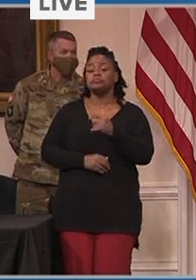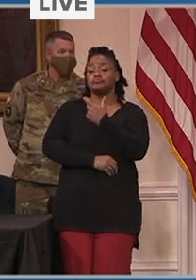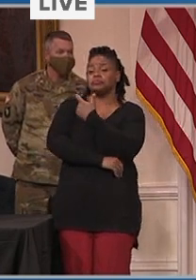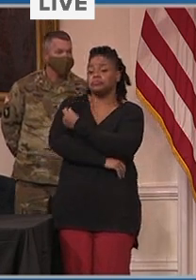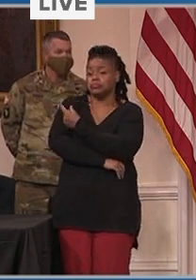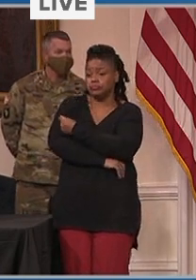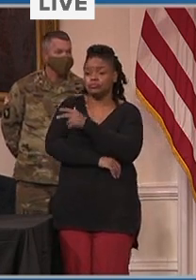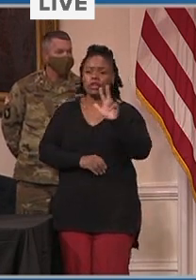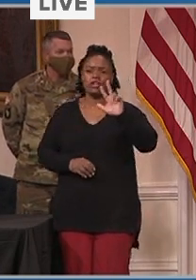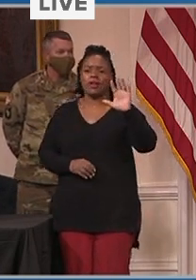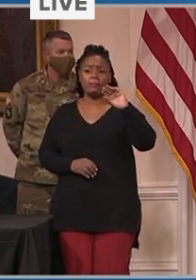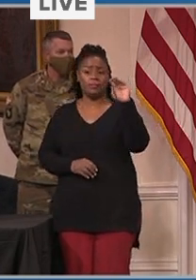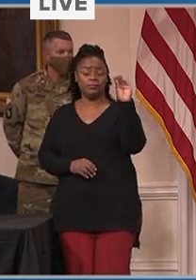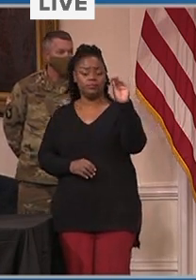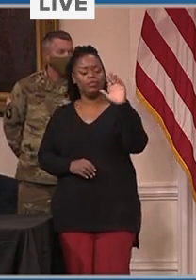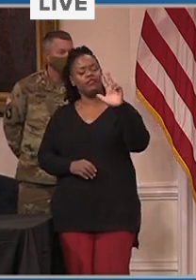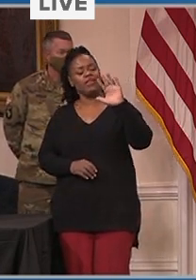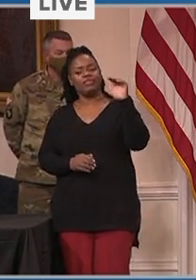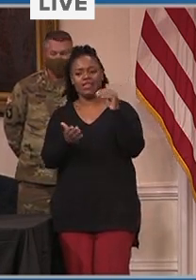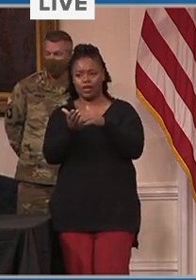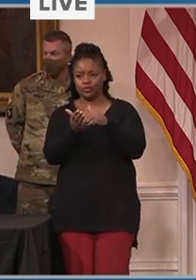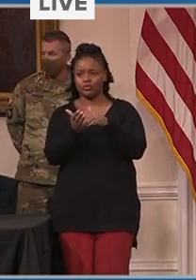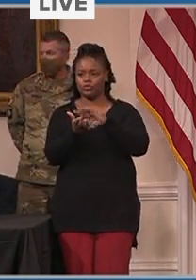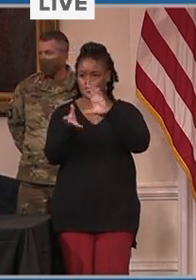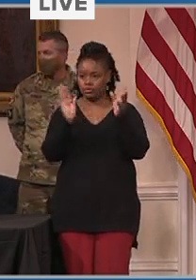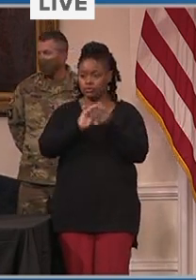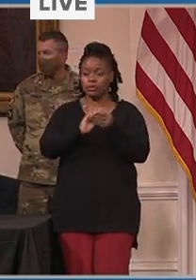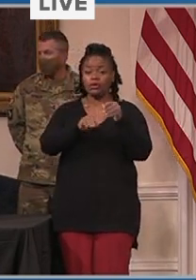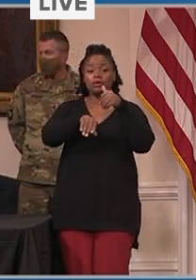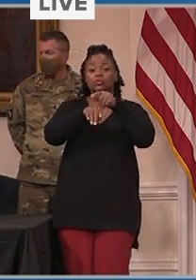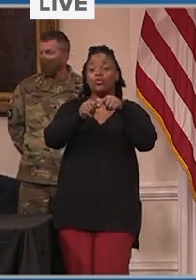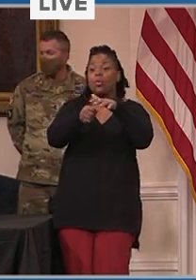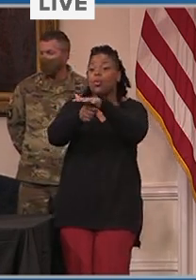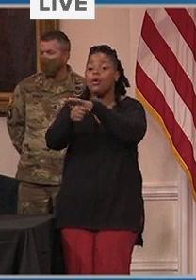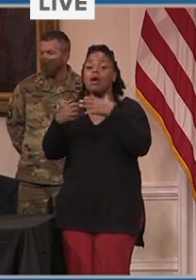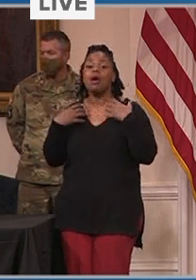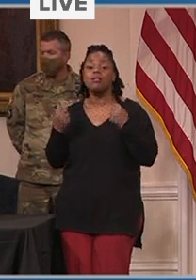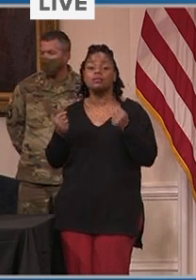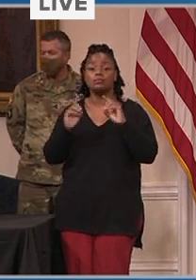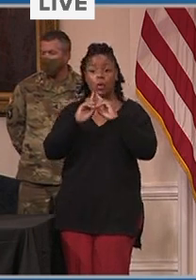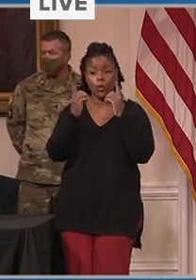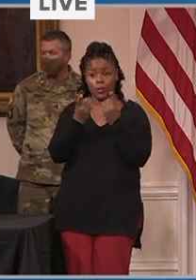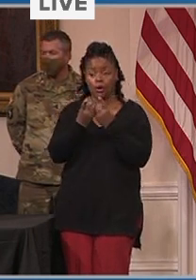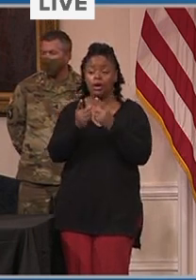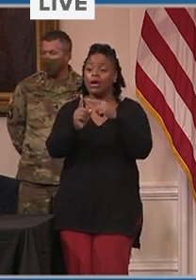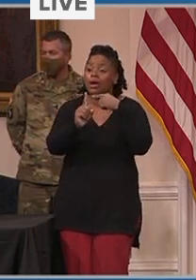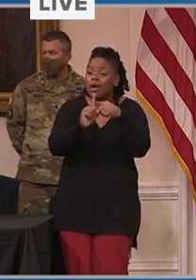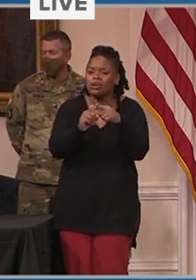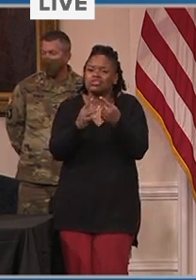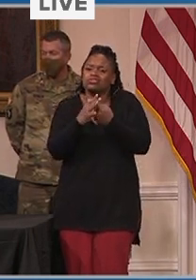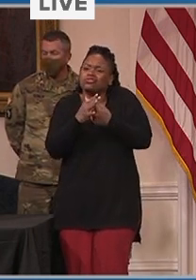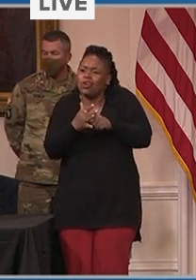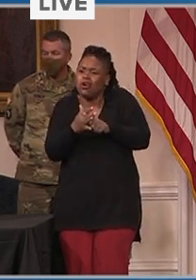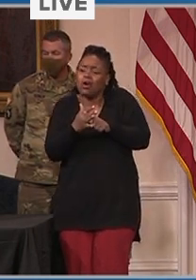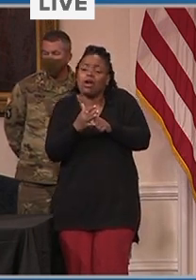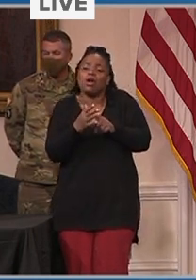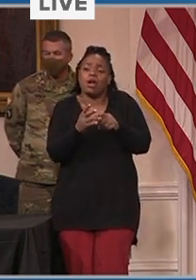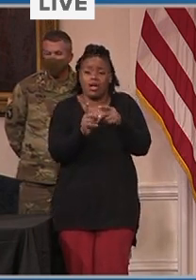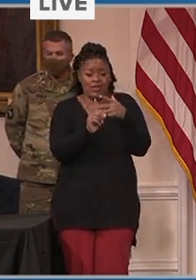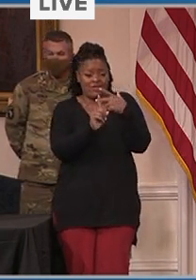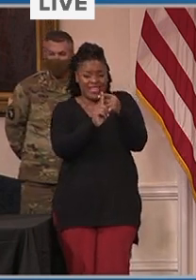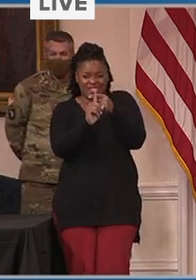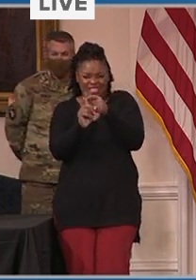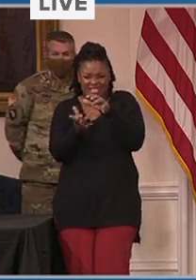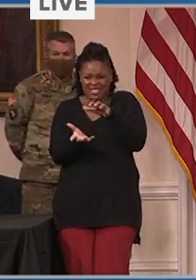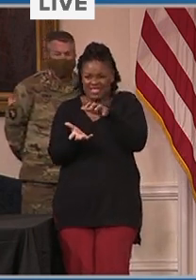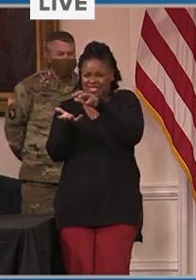one of our county health departments, and they have begun vaccinating their vaccinators, EMTs